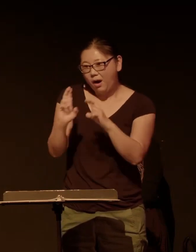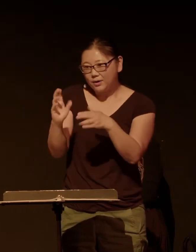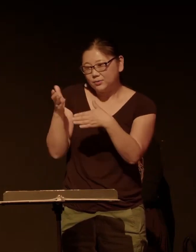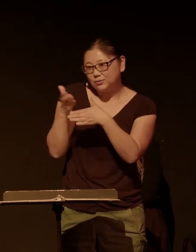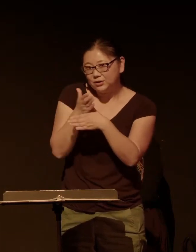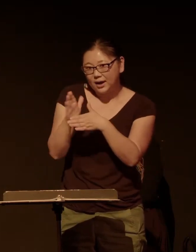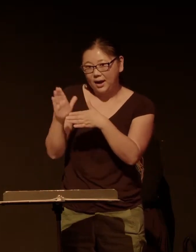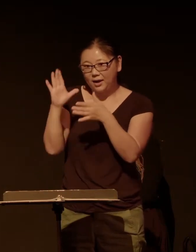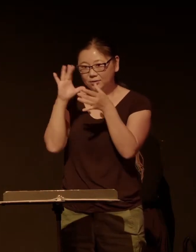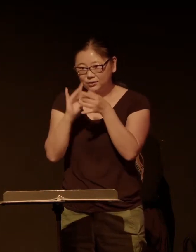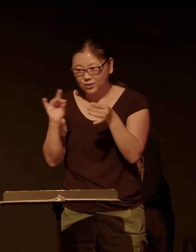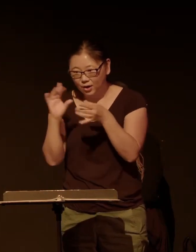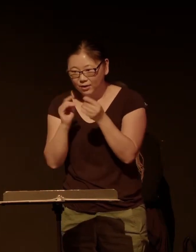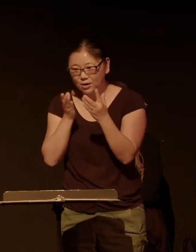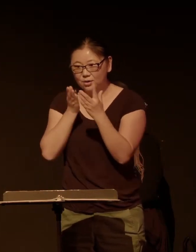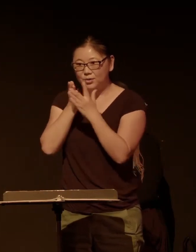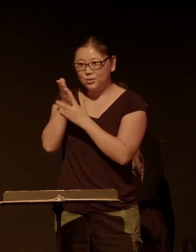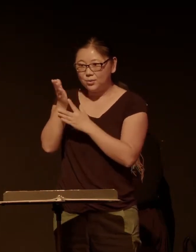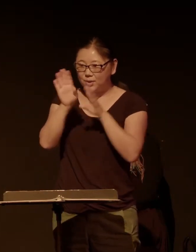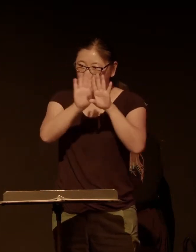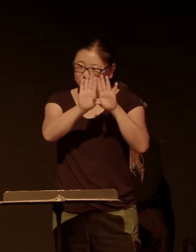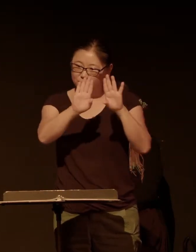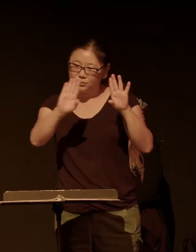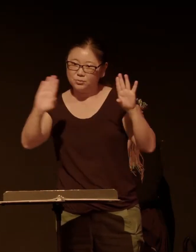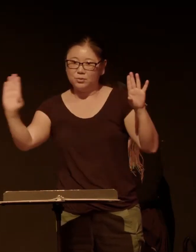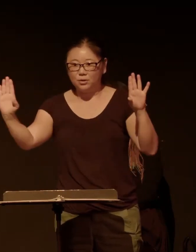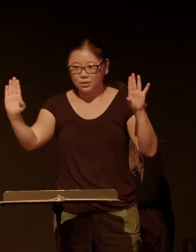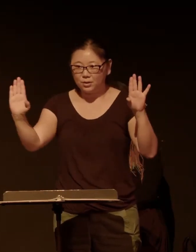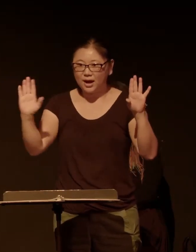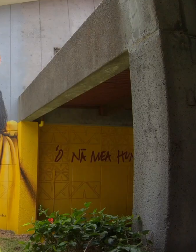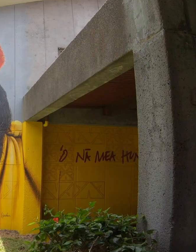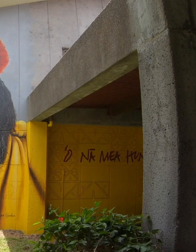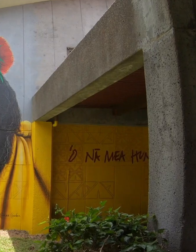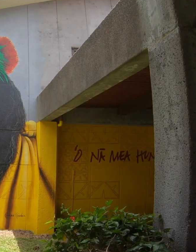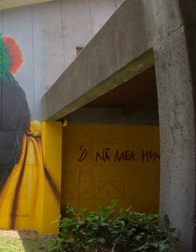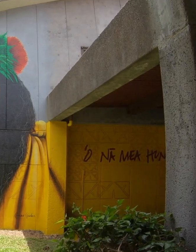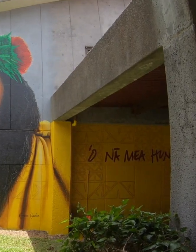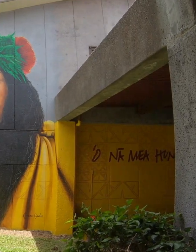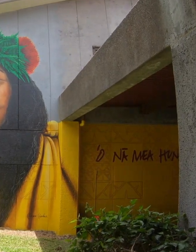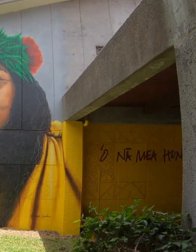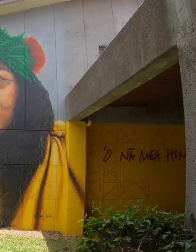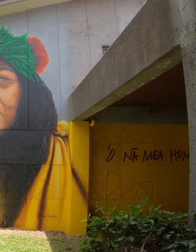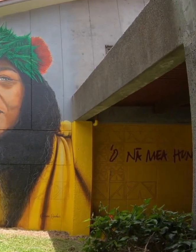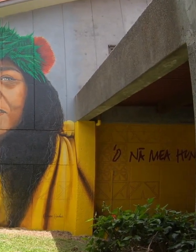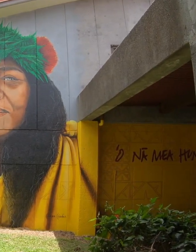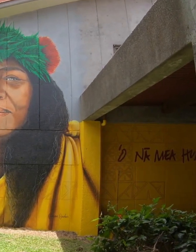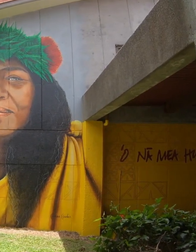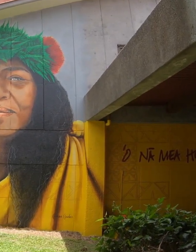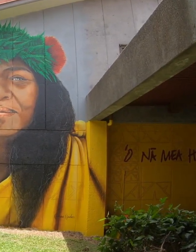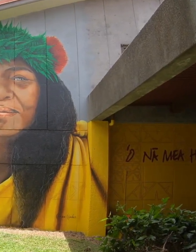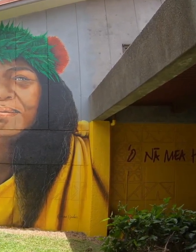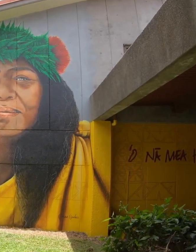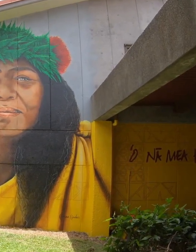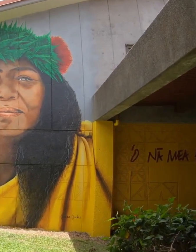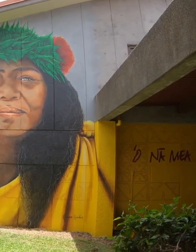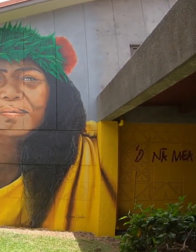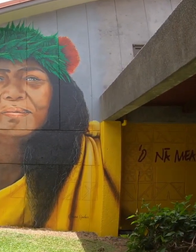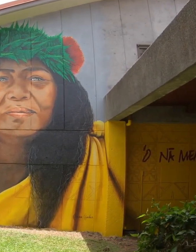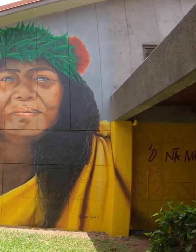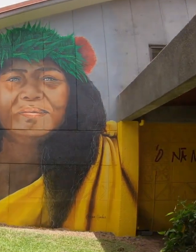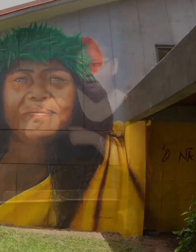share her story through this mural and have her portrait serve as a prominent feature on our campus.